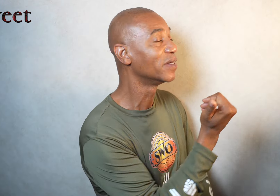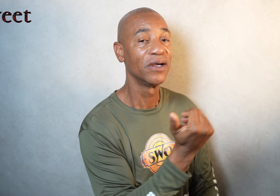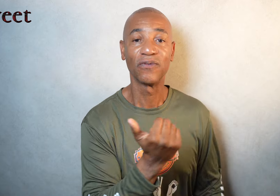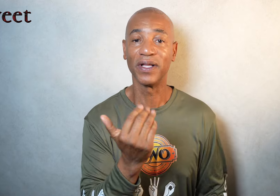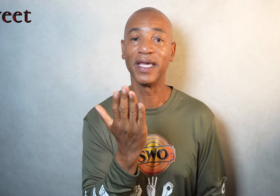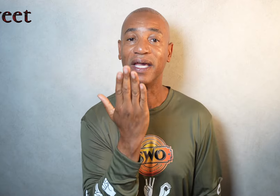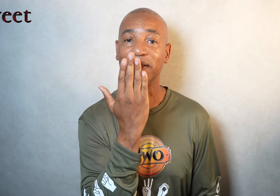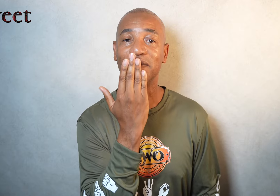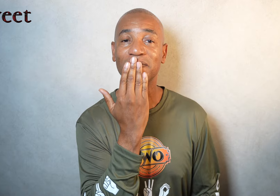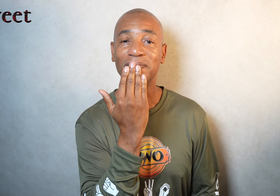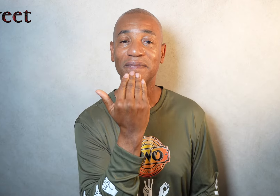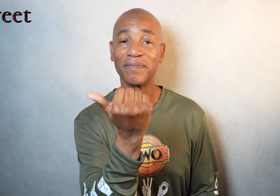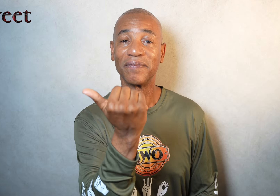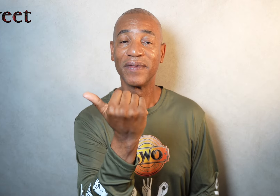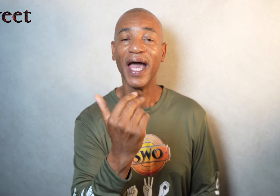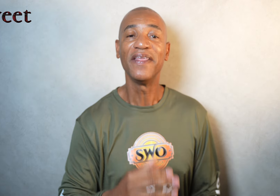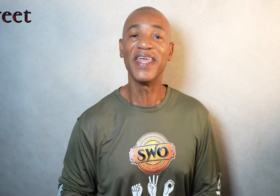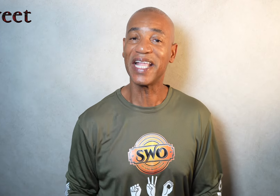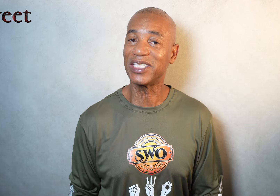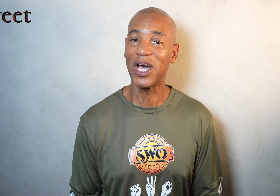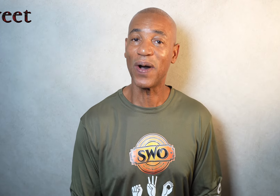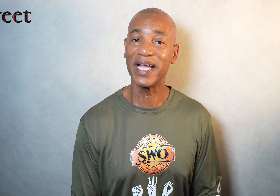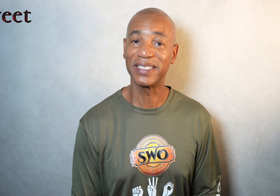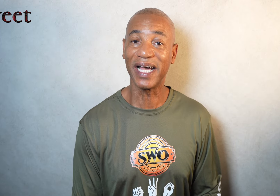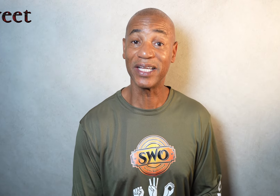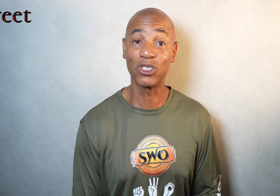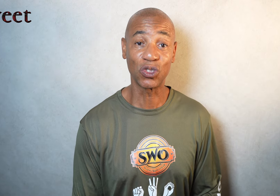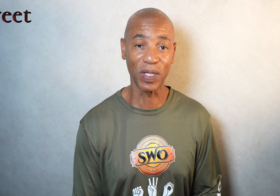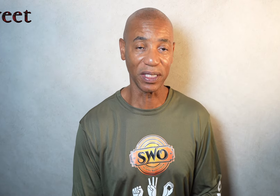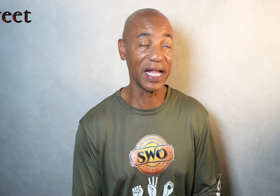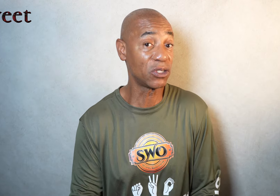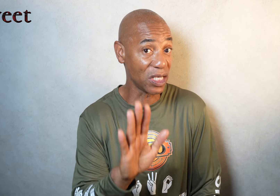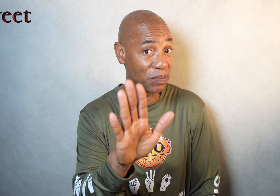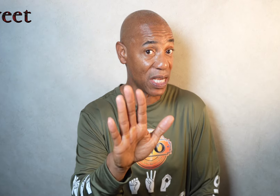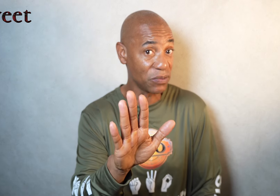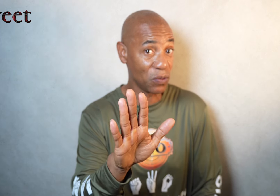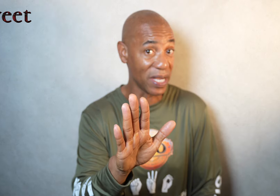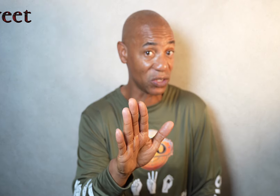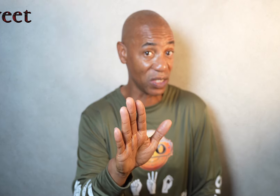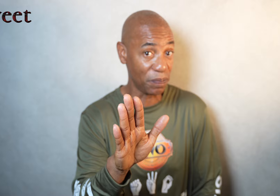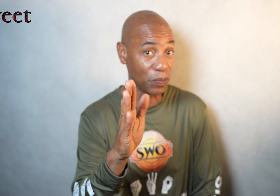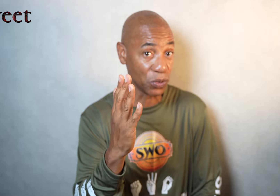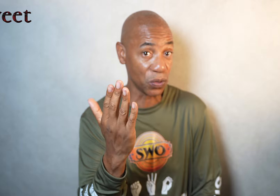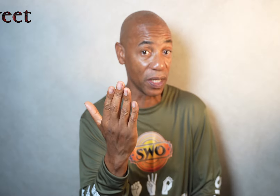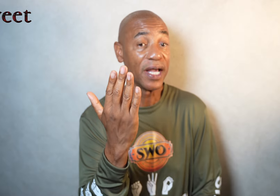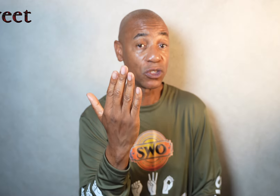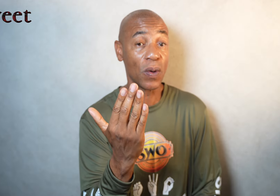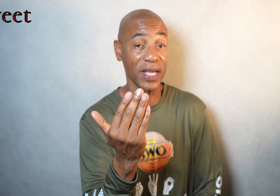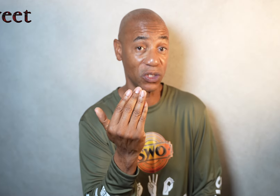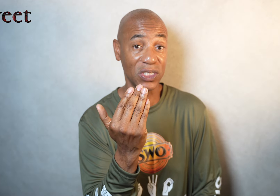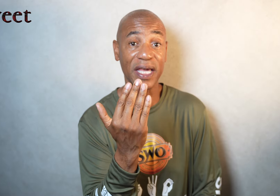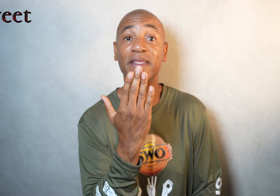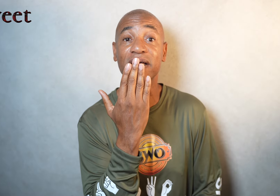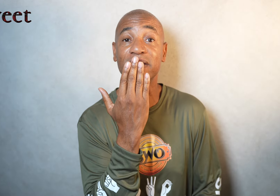Front again. That is how I sign sweet. Now, sometimes you might see people do it twice, just like this.